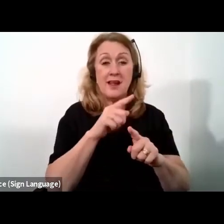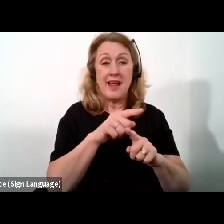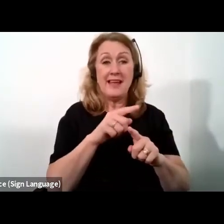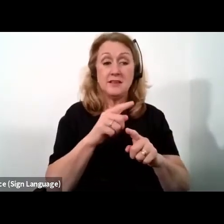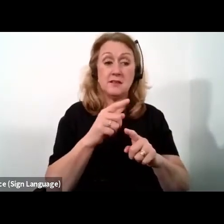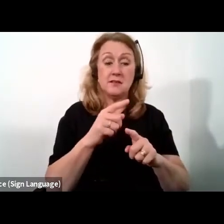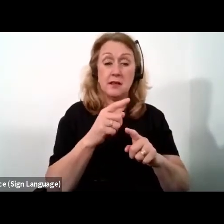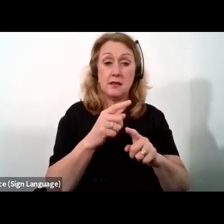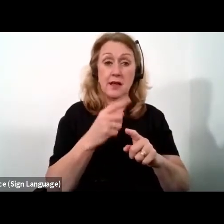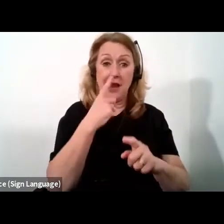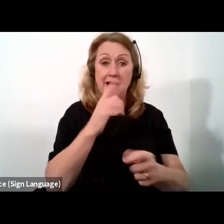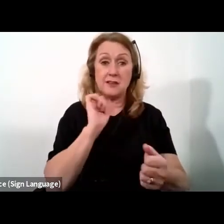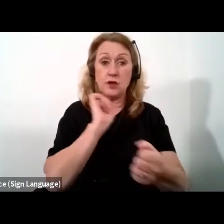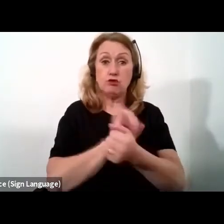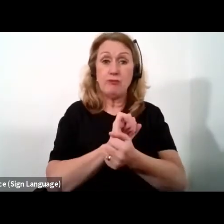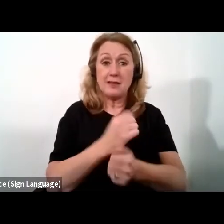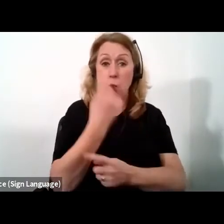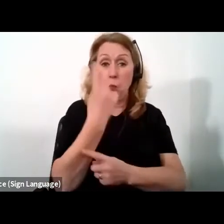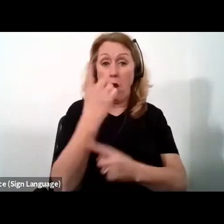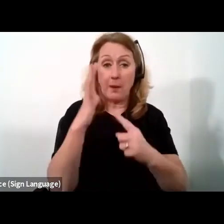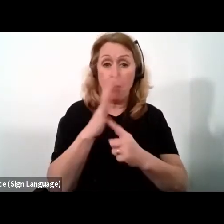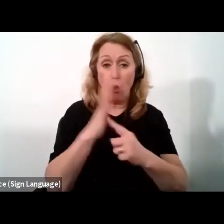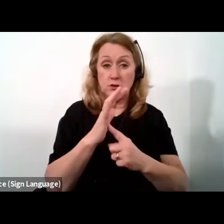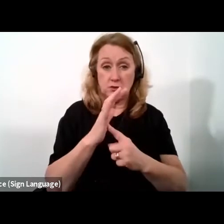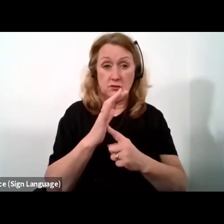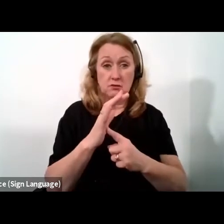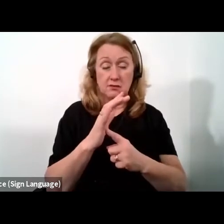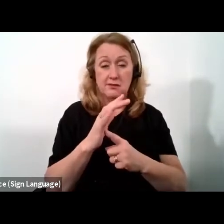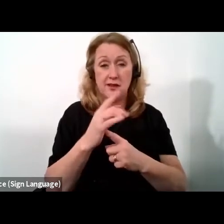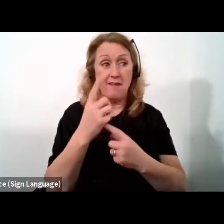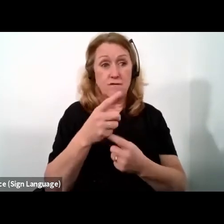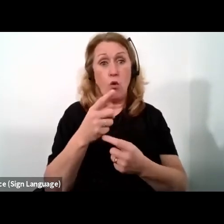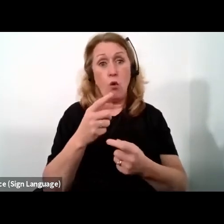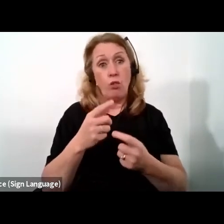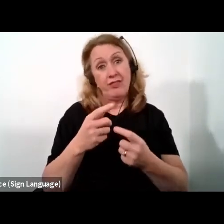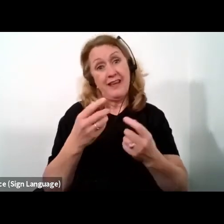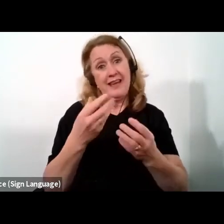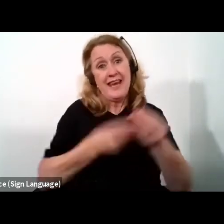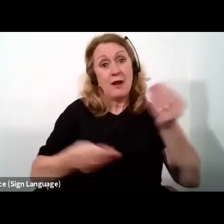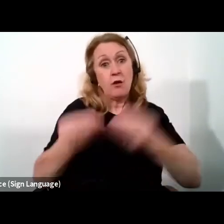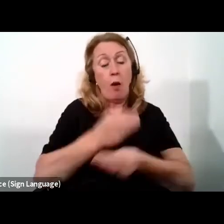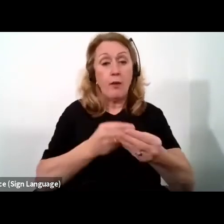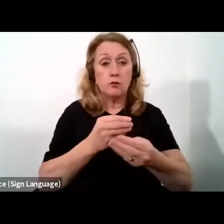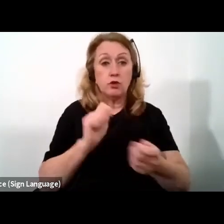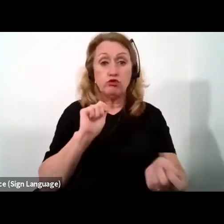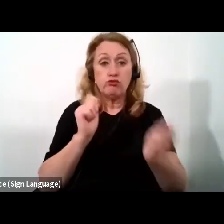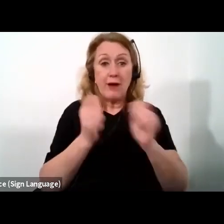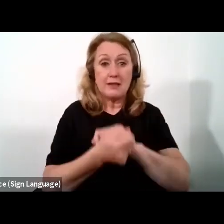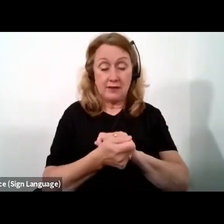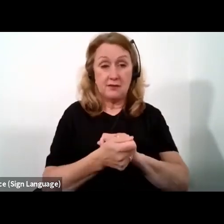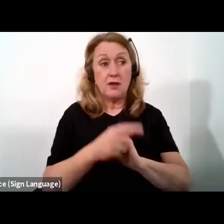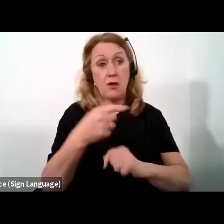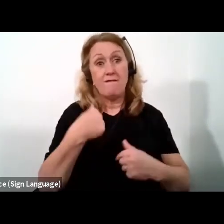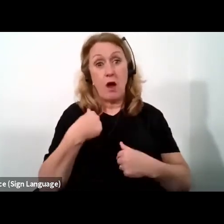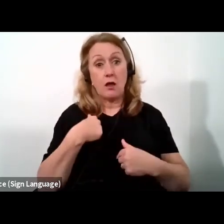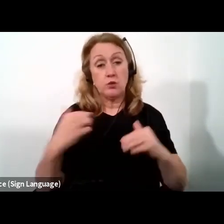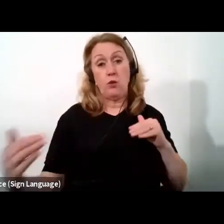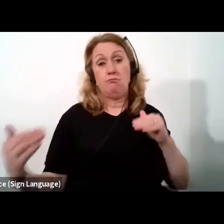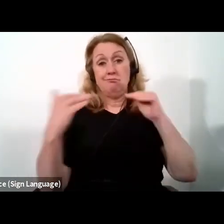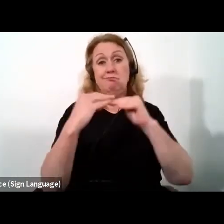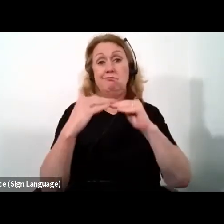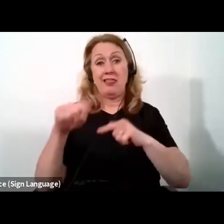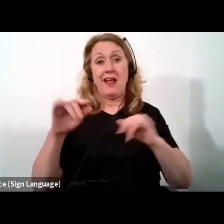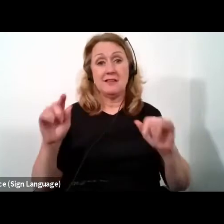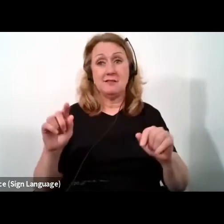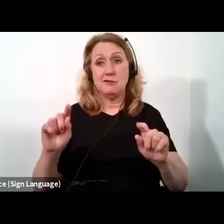important constraints on the path of economic transformation. By meeting that challenge of economic